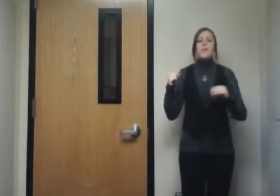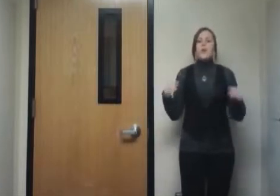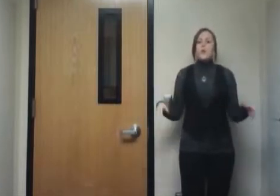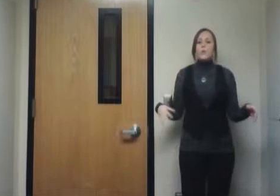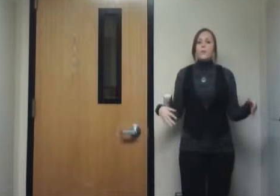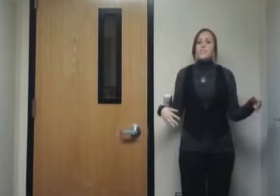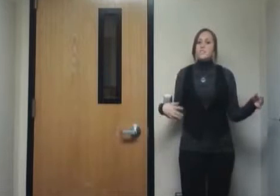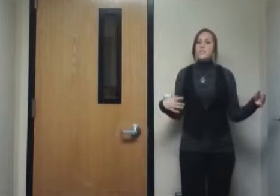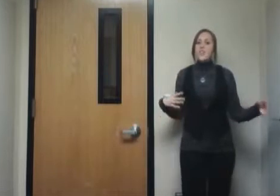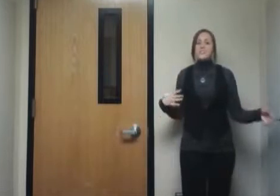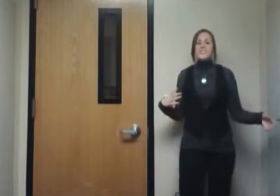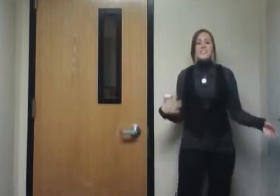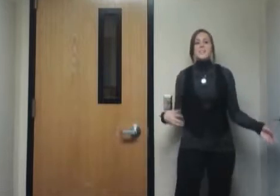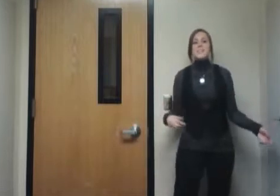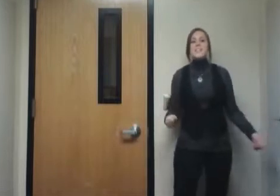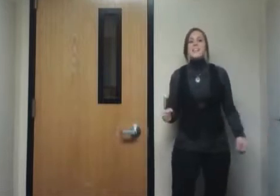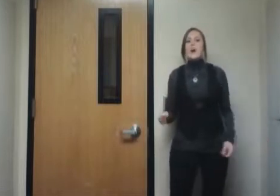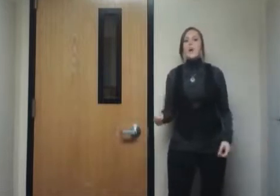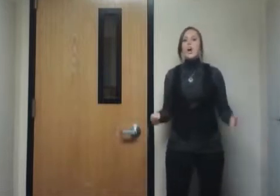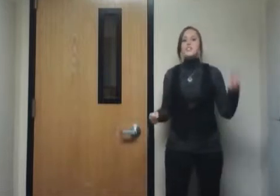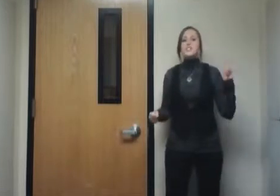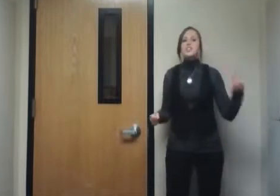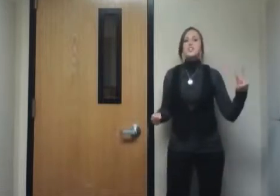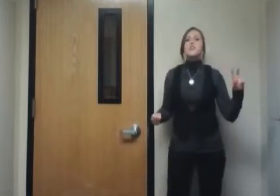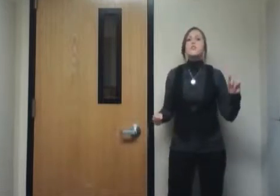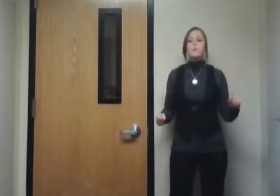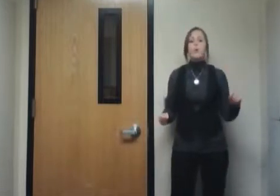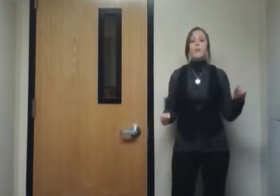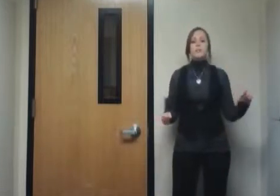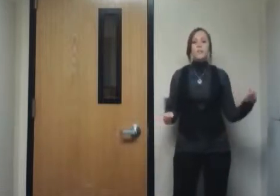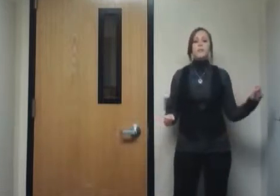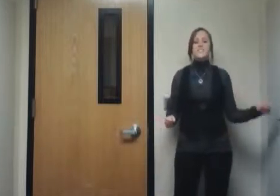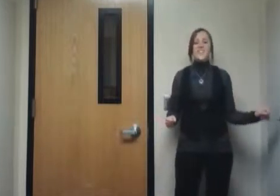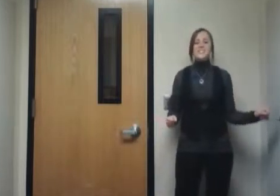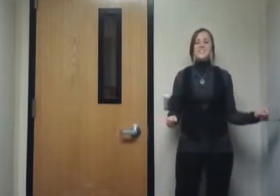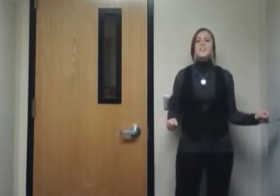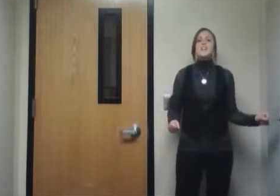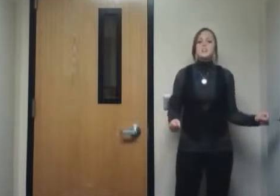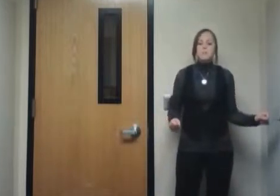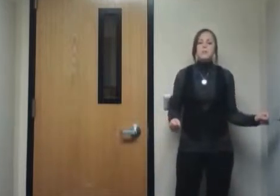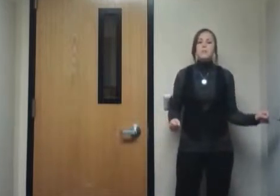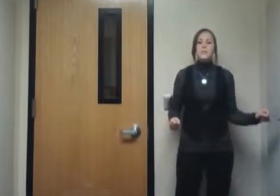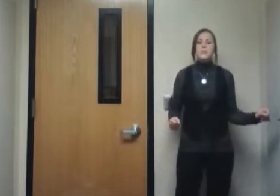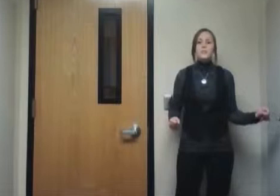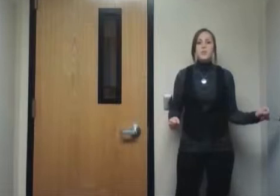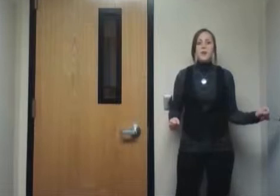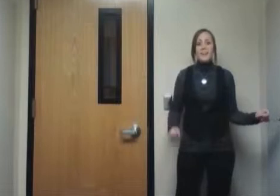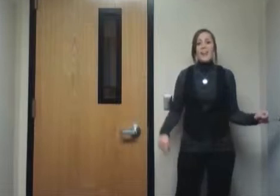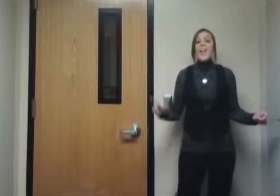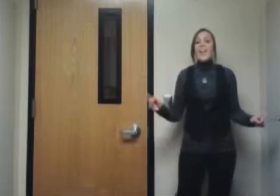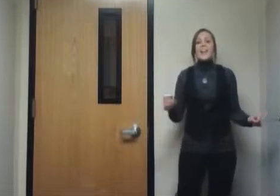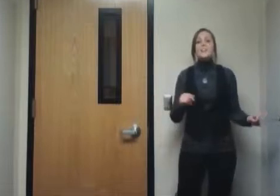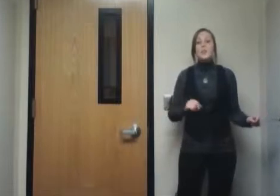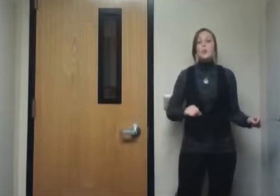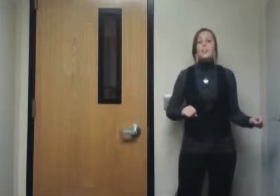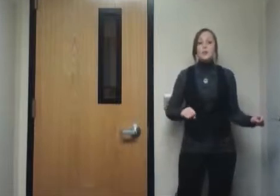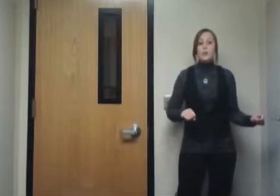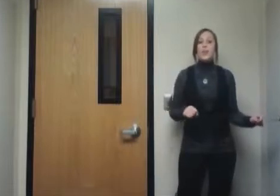According to the United States Mint, it now costs 2.4 cents to produce each penny, and according to Coin